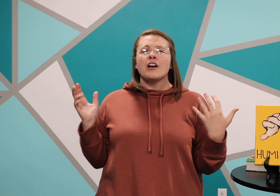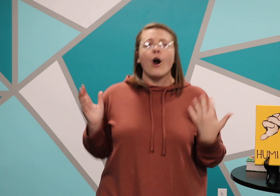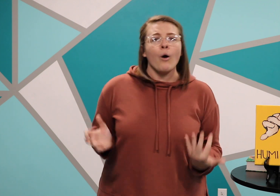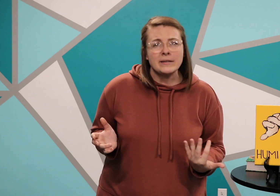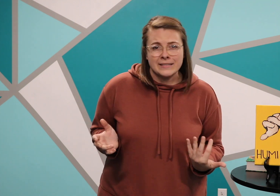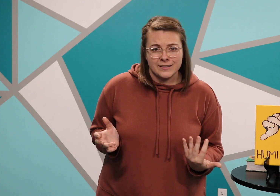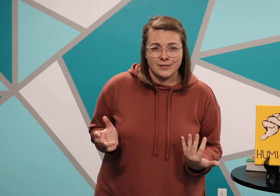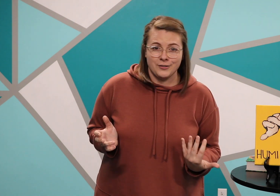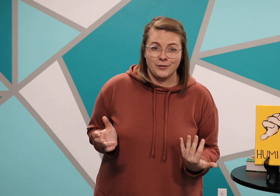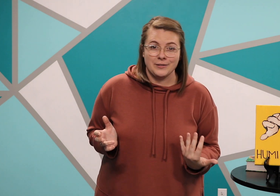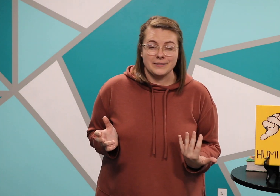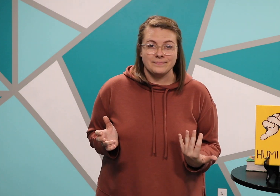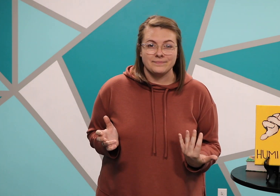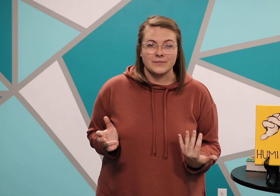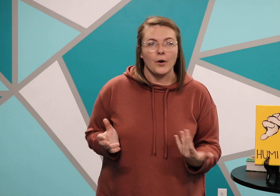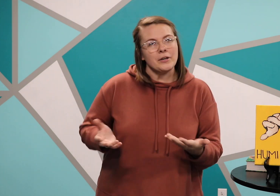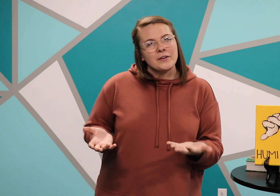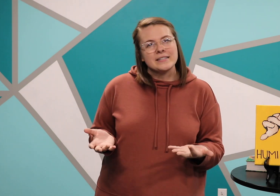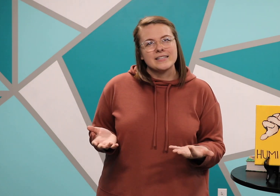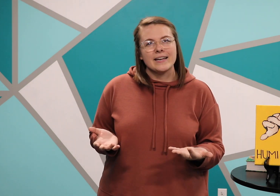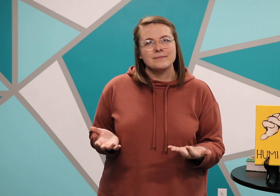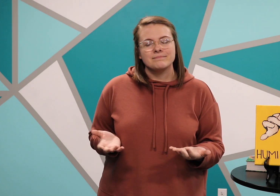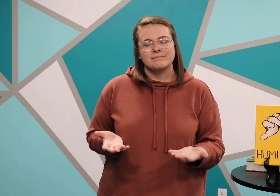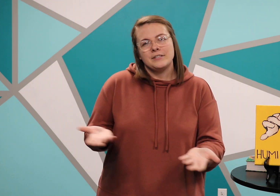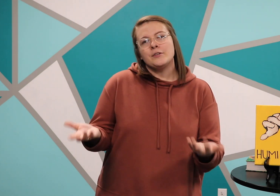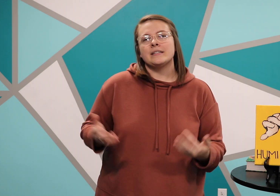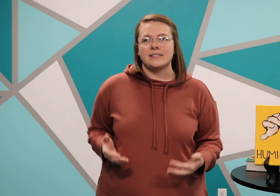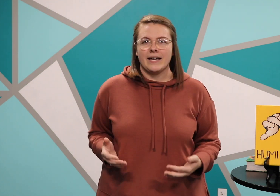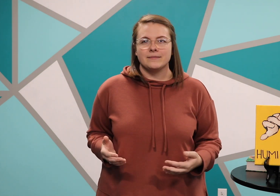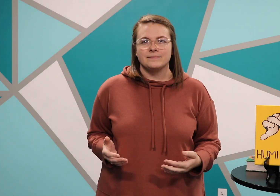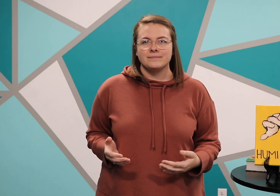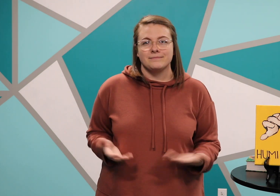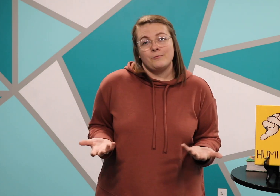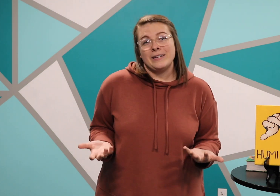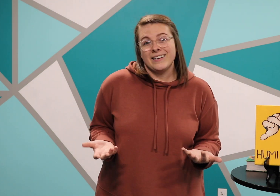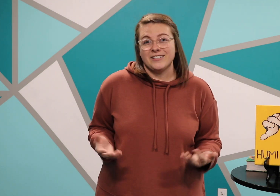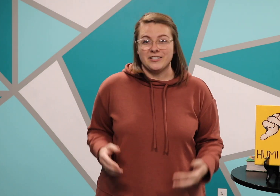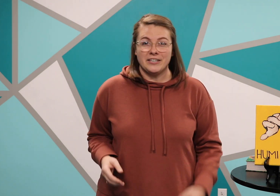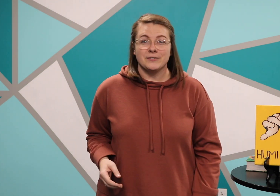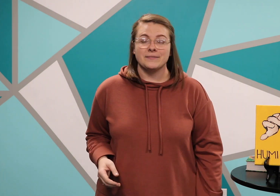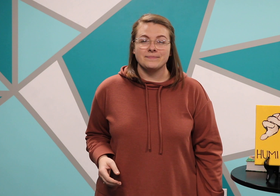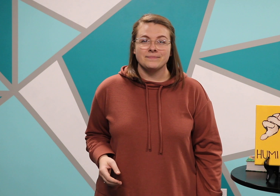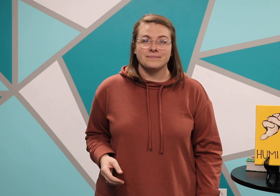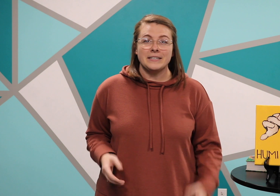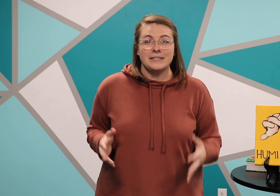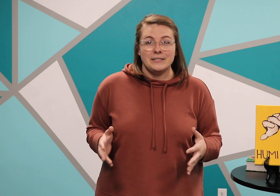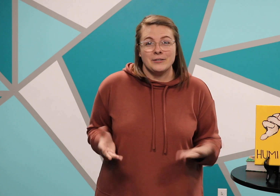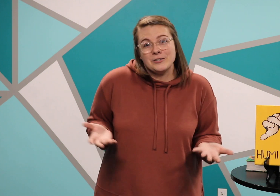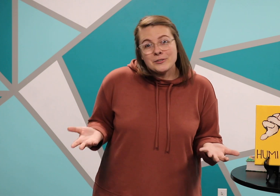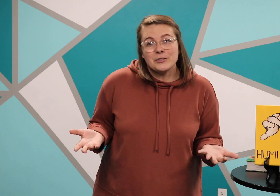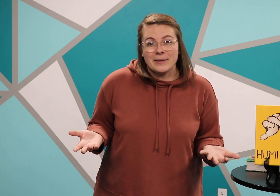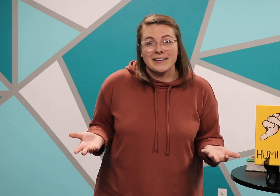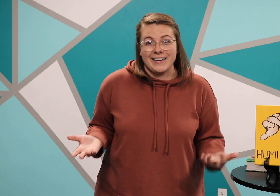always gets to choose? Or are you going to say, you can decide, we can get Cheerios. You can choose humility.